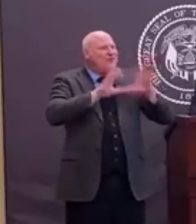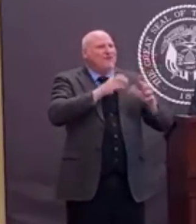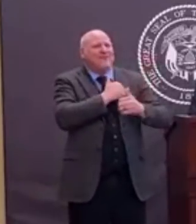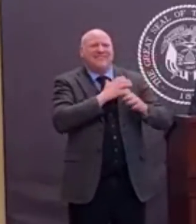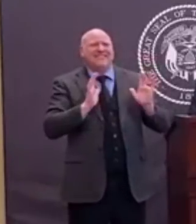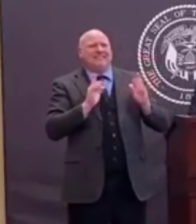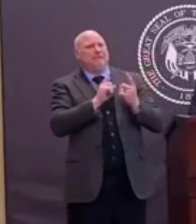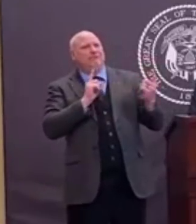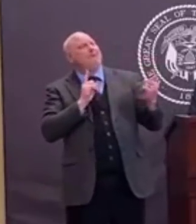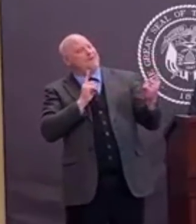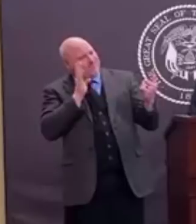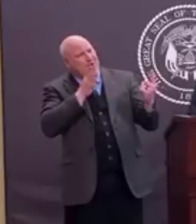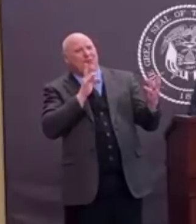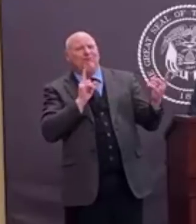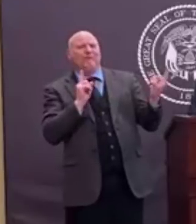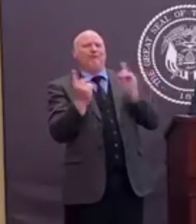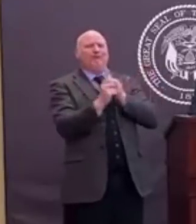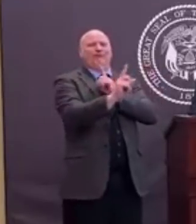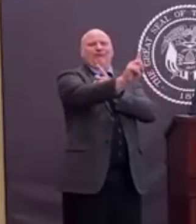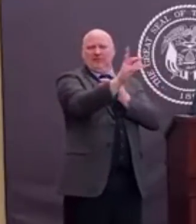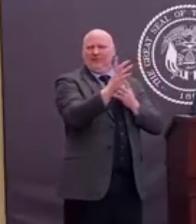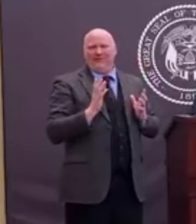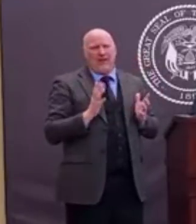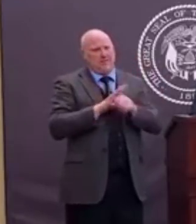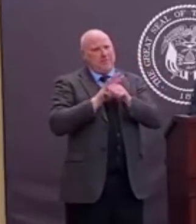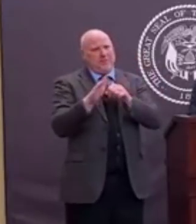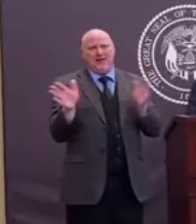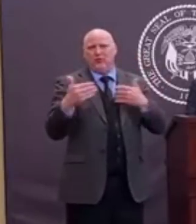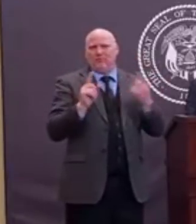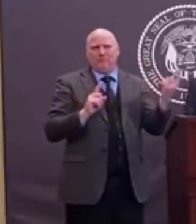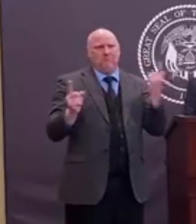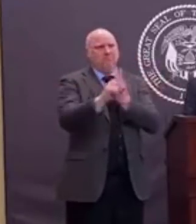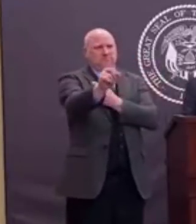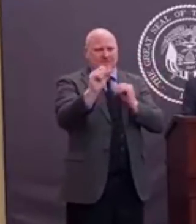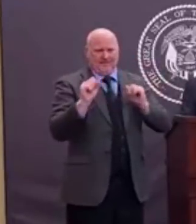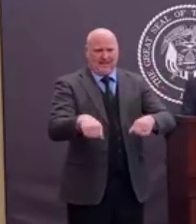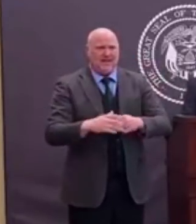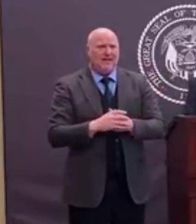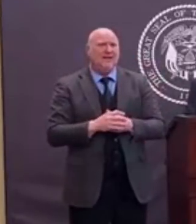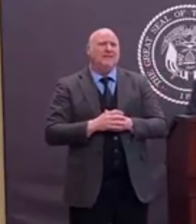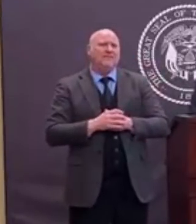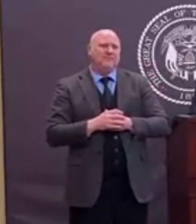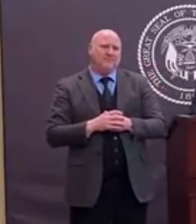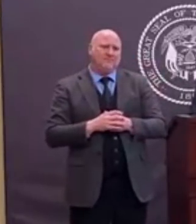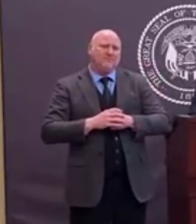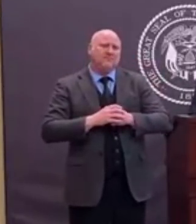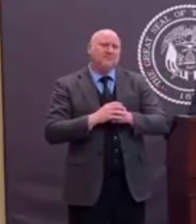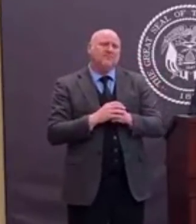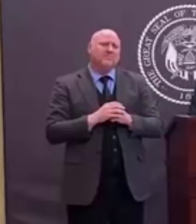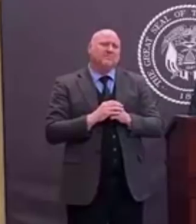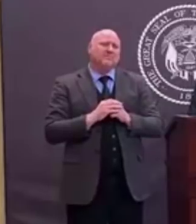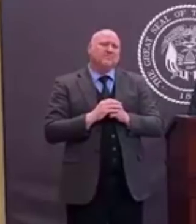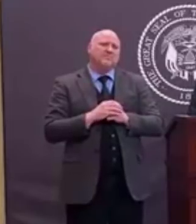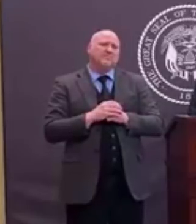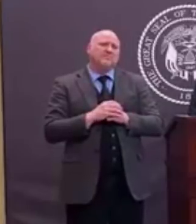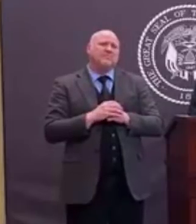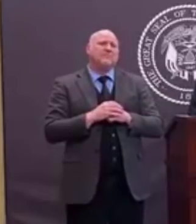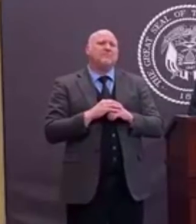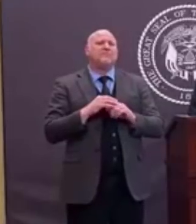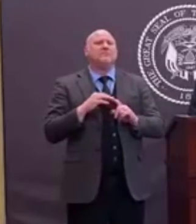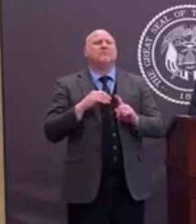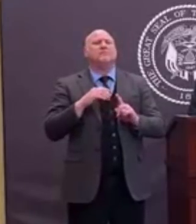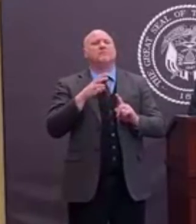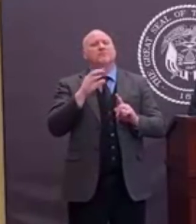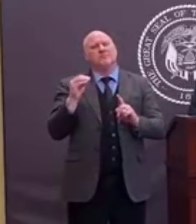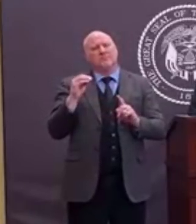outdoor places. And do not travel or participate in activities of any of these following locations, public